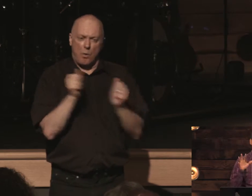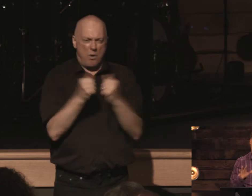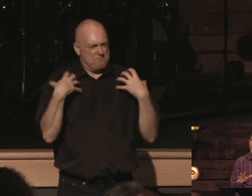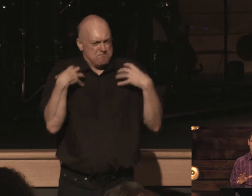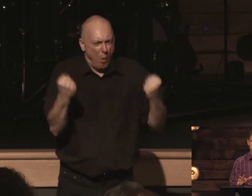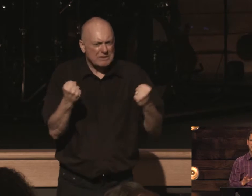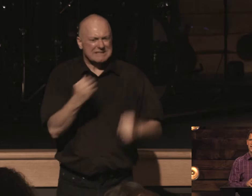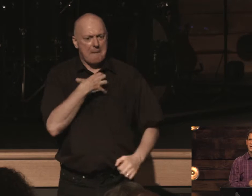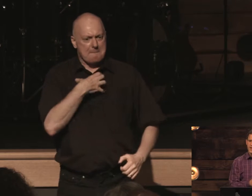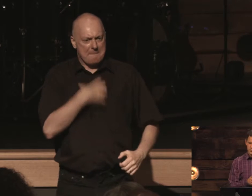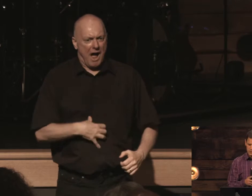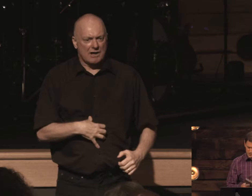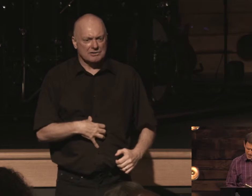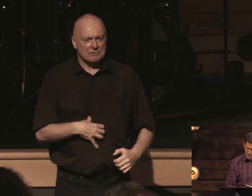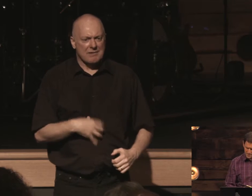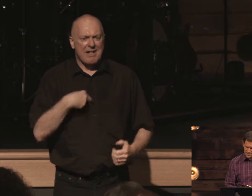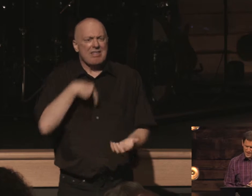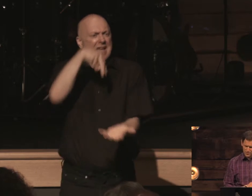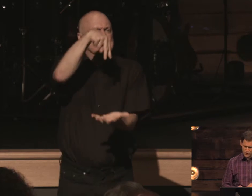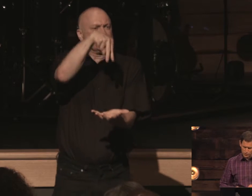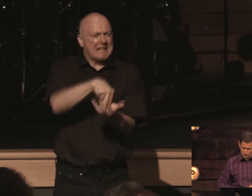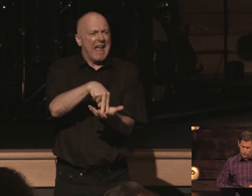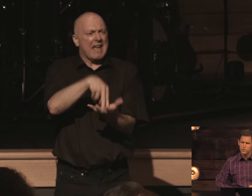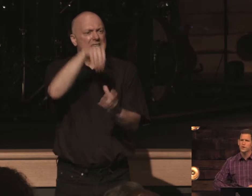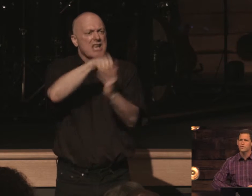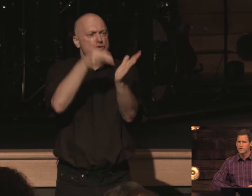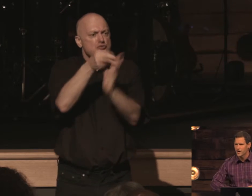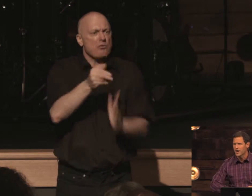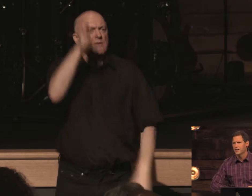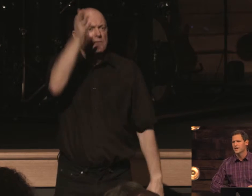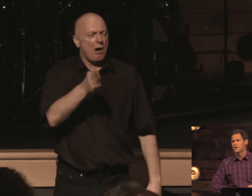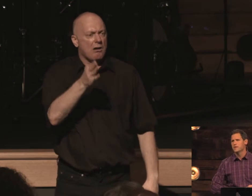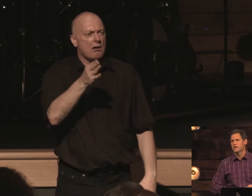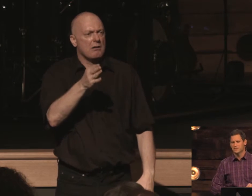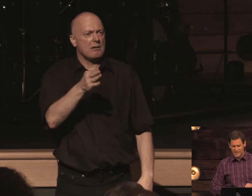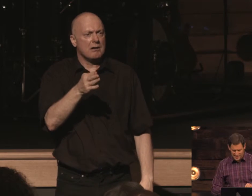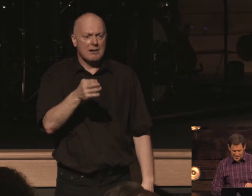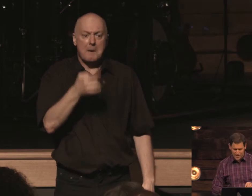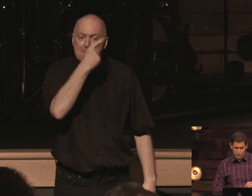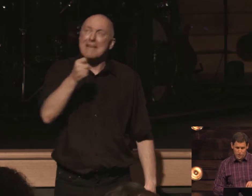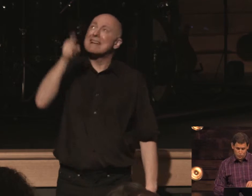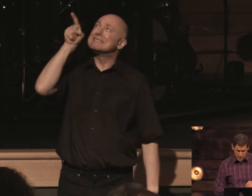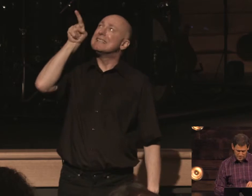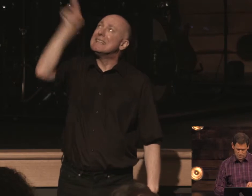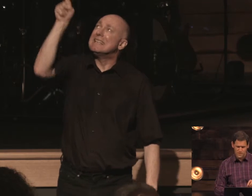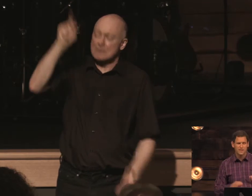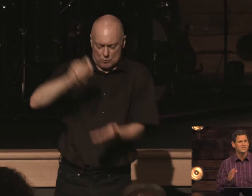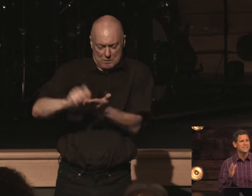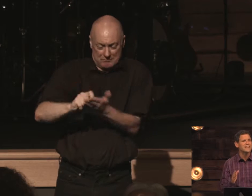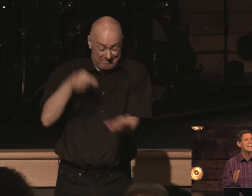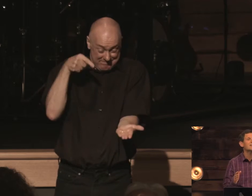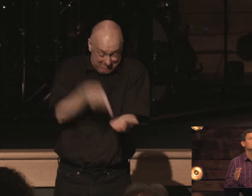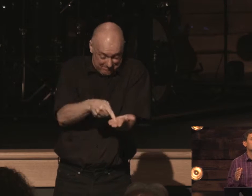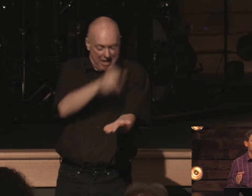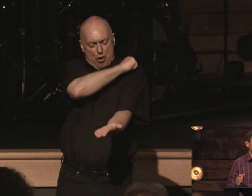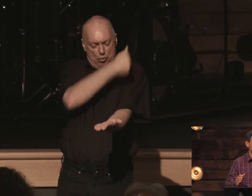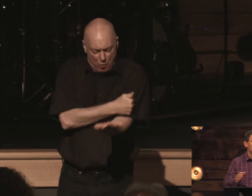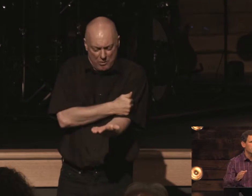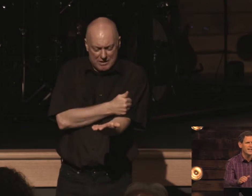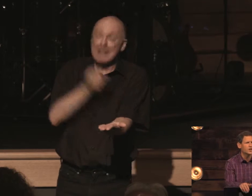and passion they will stand in the truth of god because he has written because he has said so but again